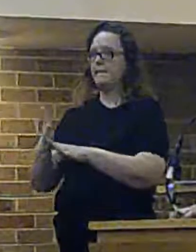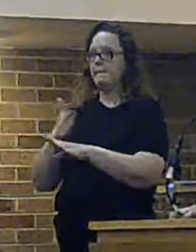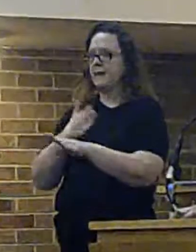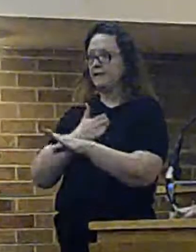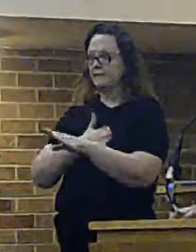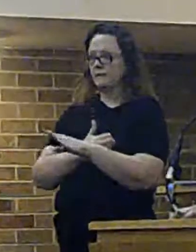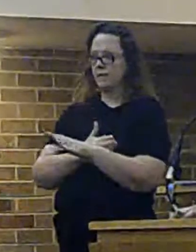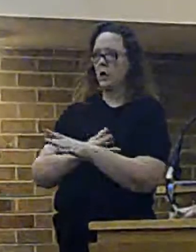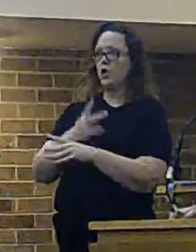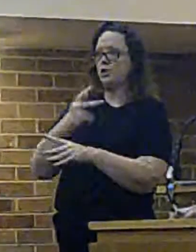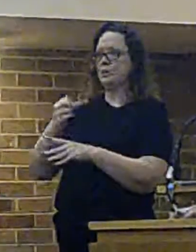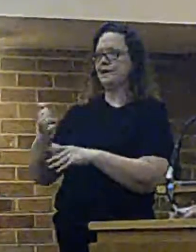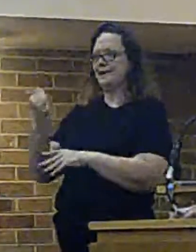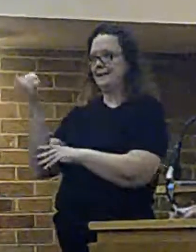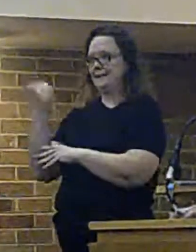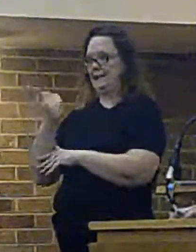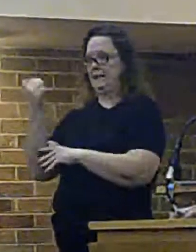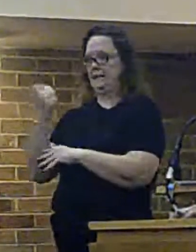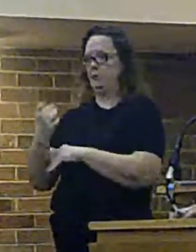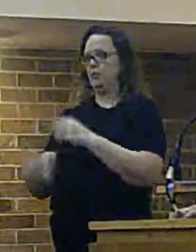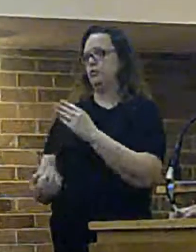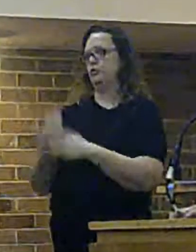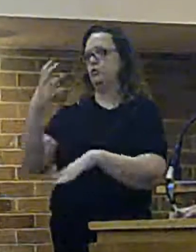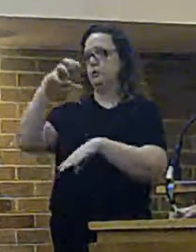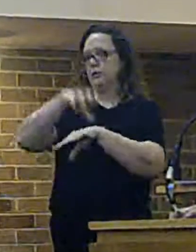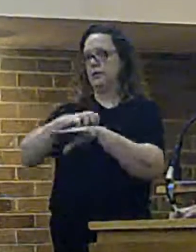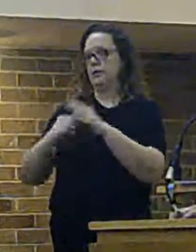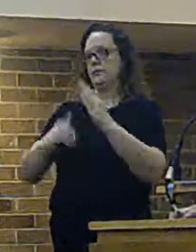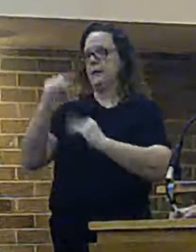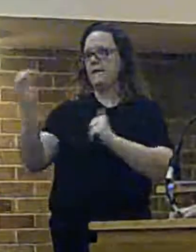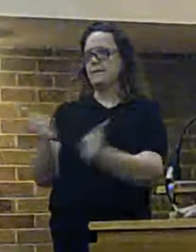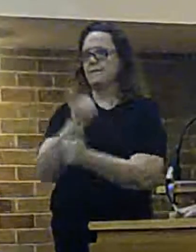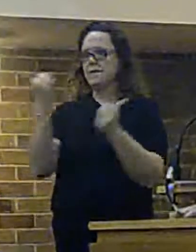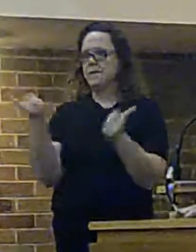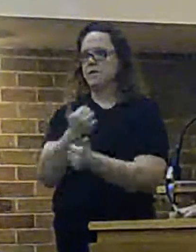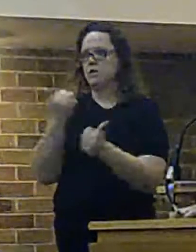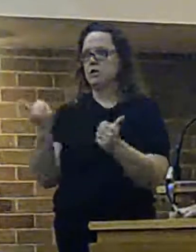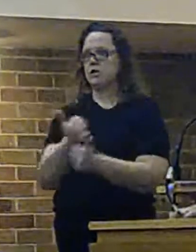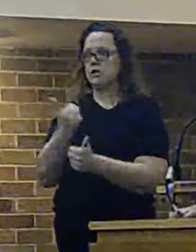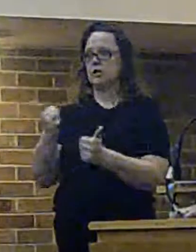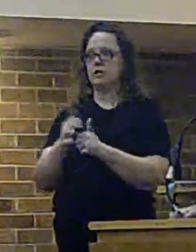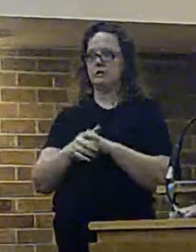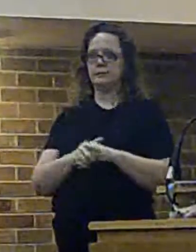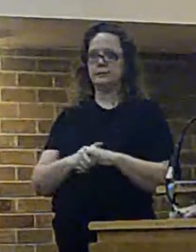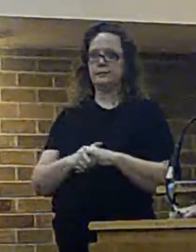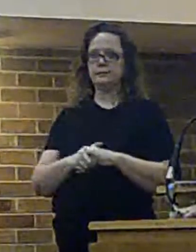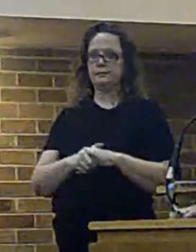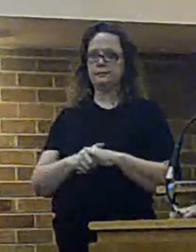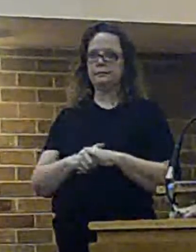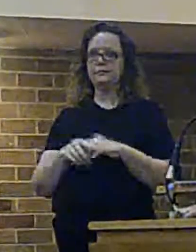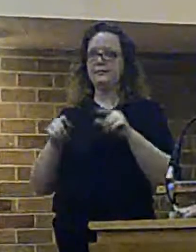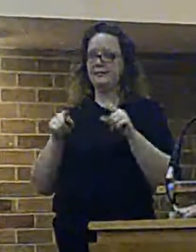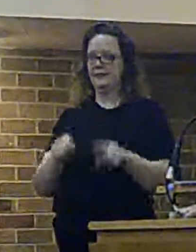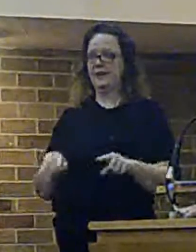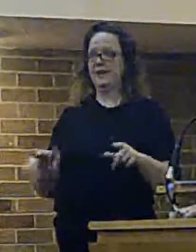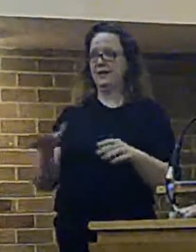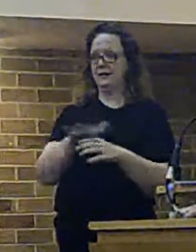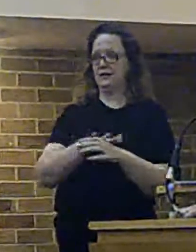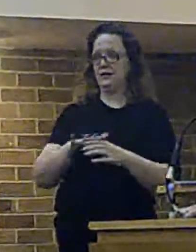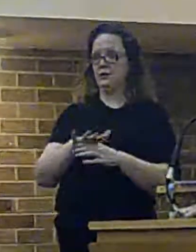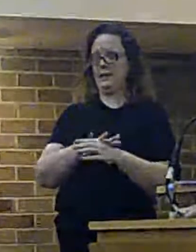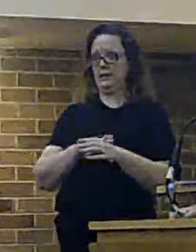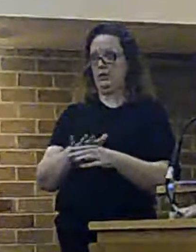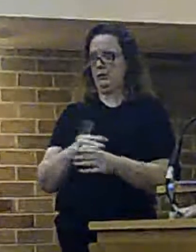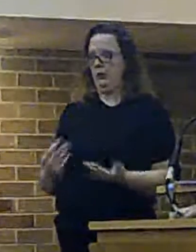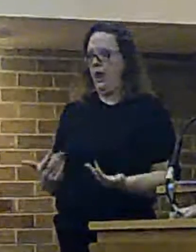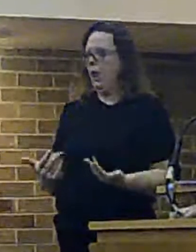2016 when the new station was built to actually staff the fire station. That is the position and truth that we are in